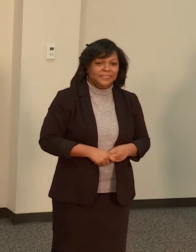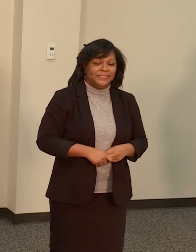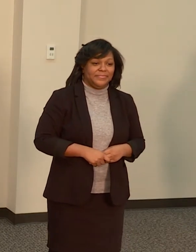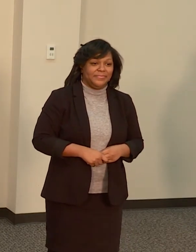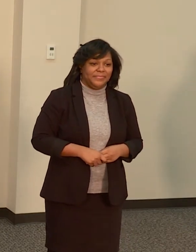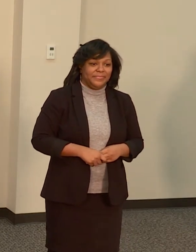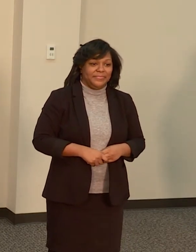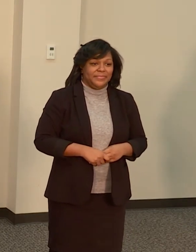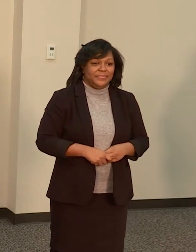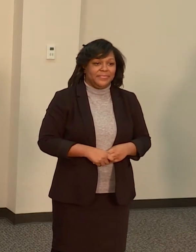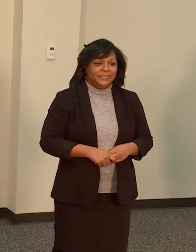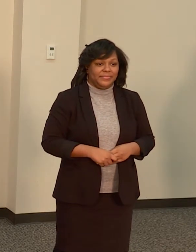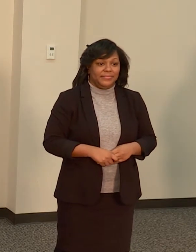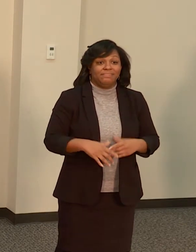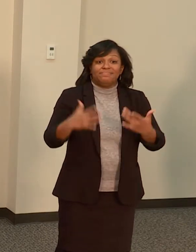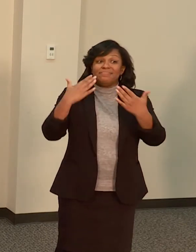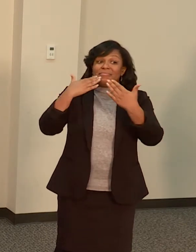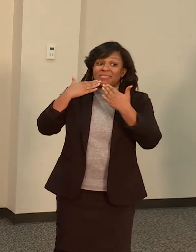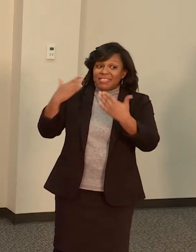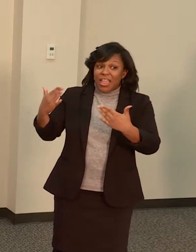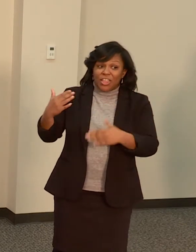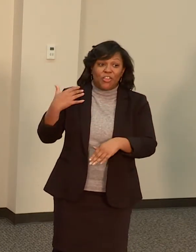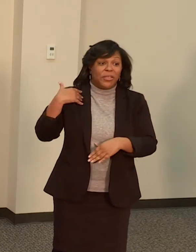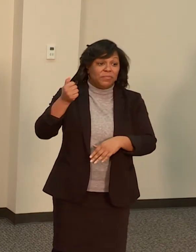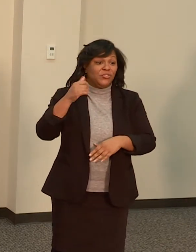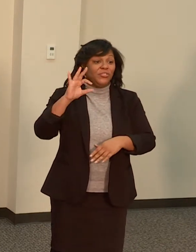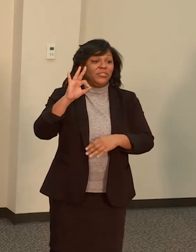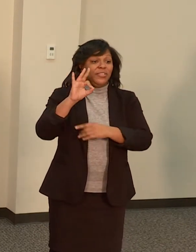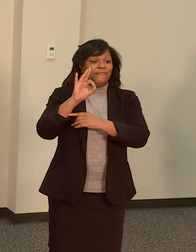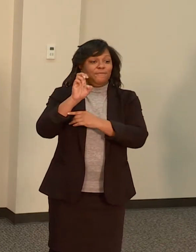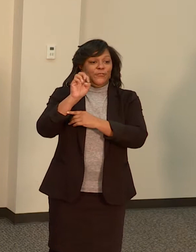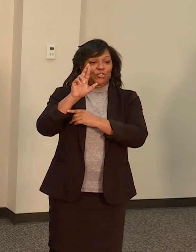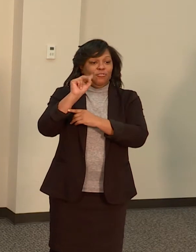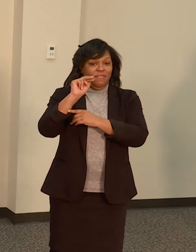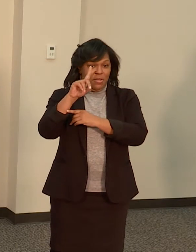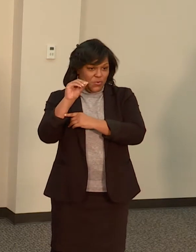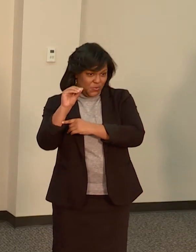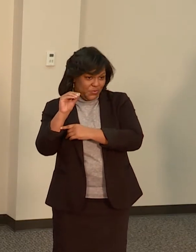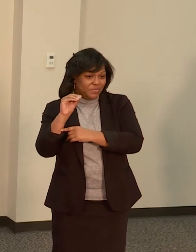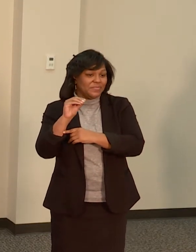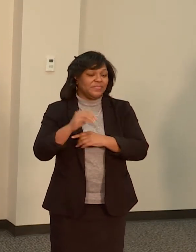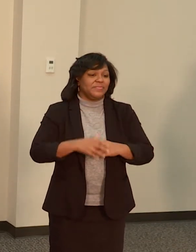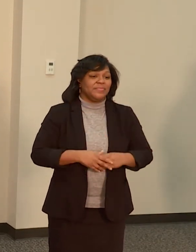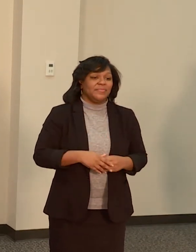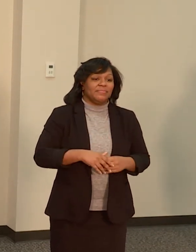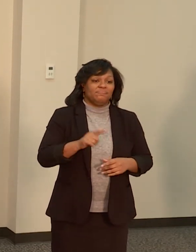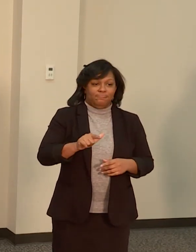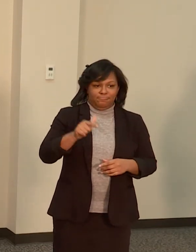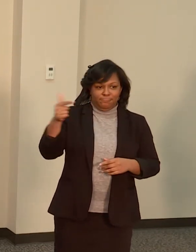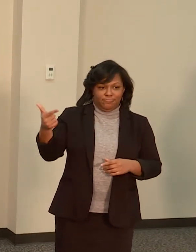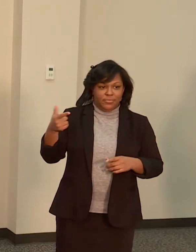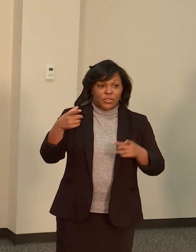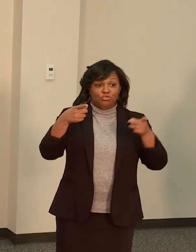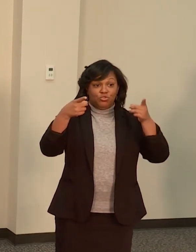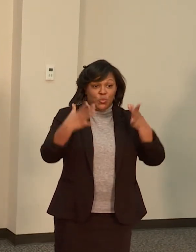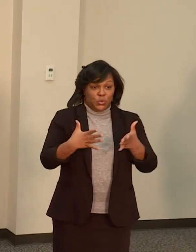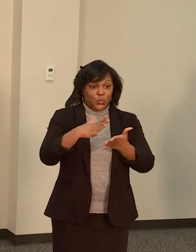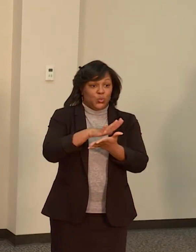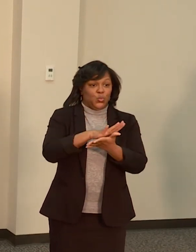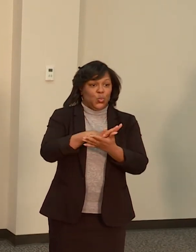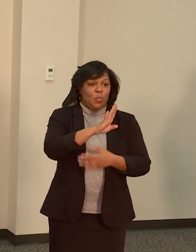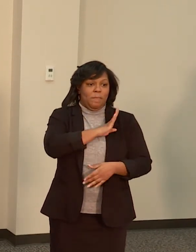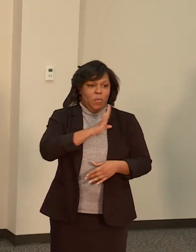Thank you, Commissioner Fernando. And next we have a director on our school board, Kim Ellison, who has been